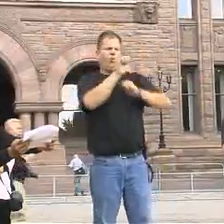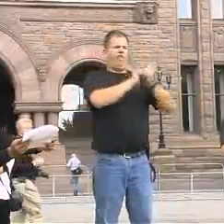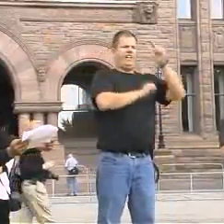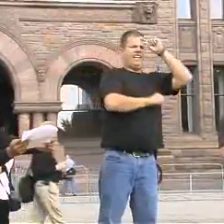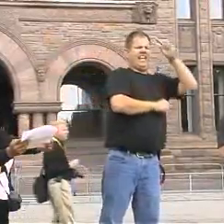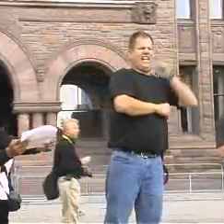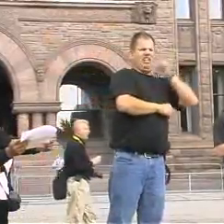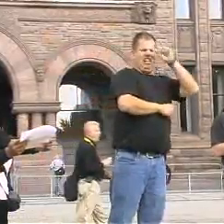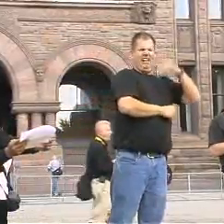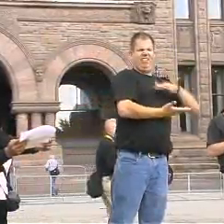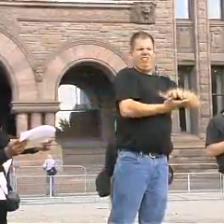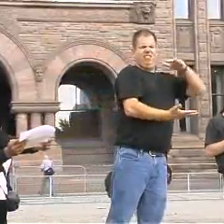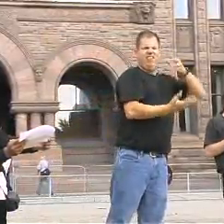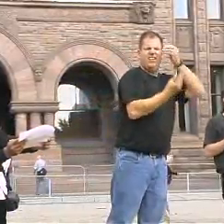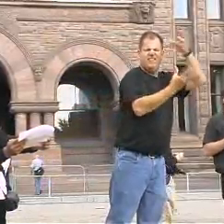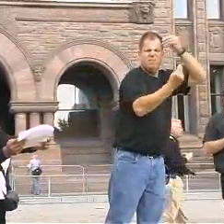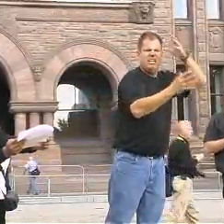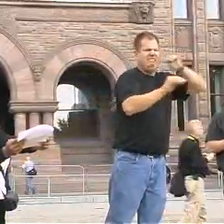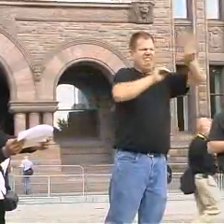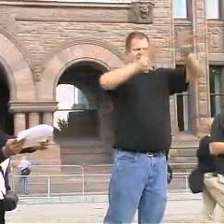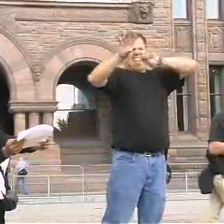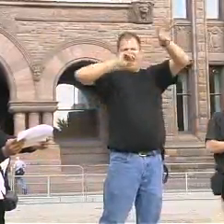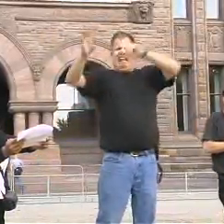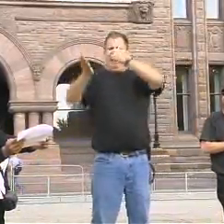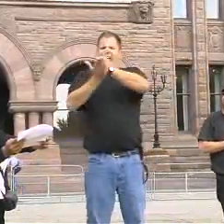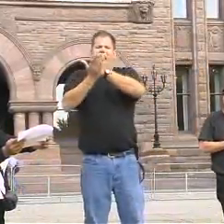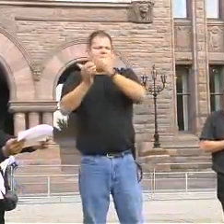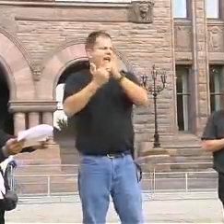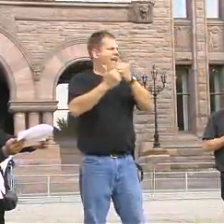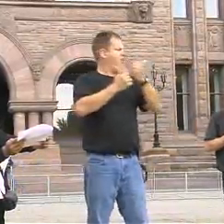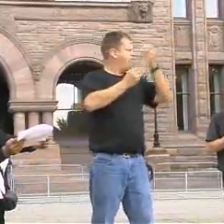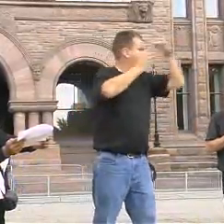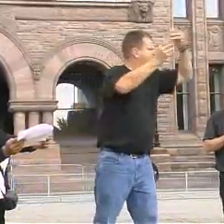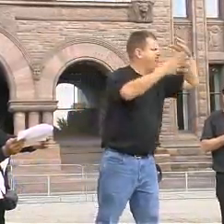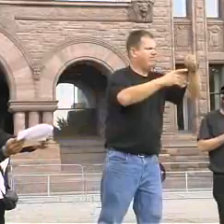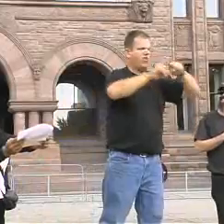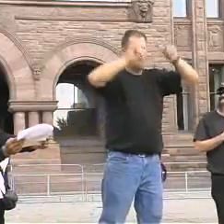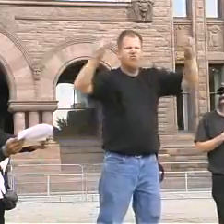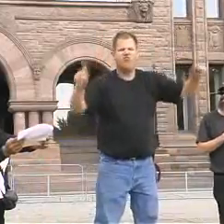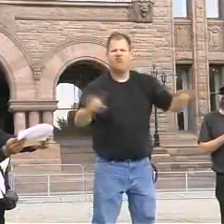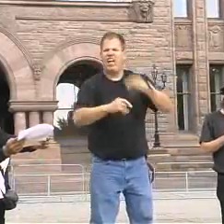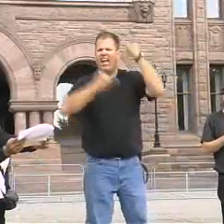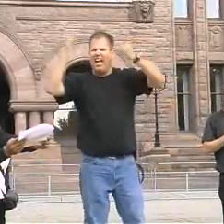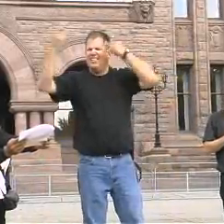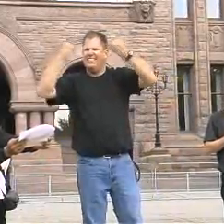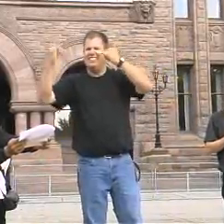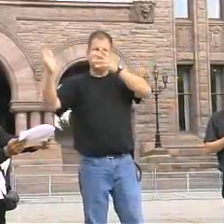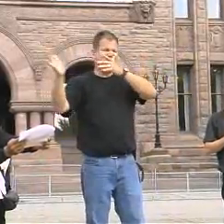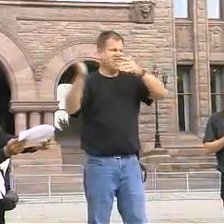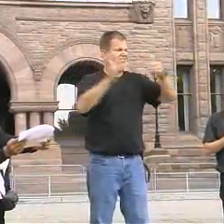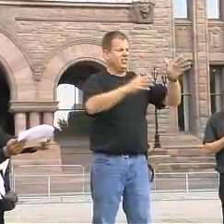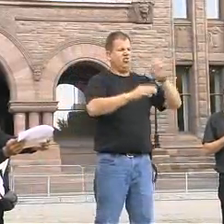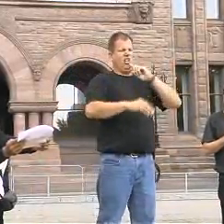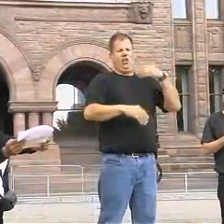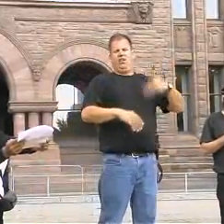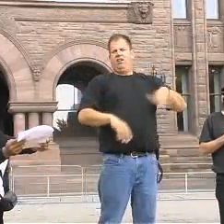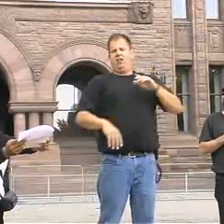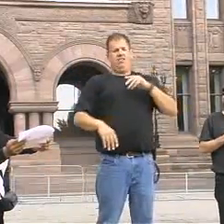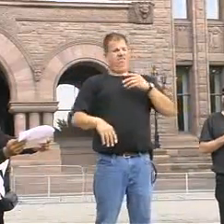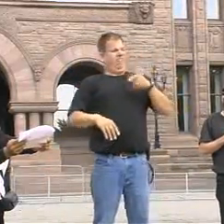information out while working with Gary. Gary has so much information and he's provided that information to us to assist us with the ideas